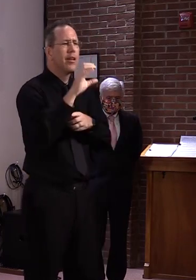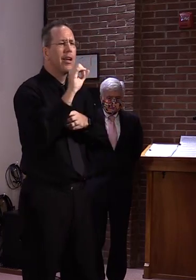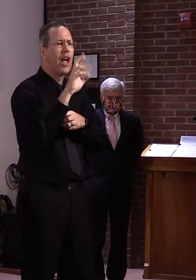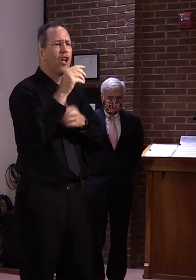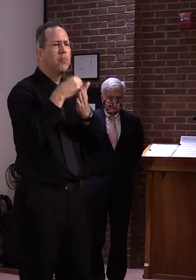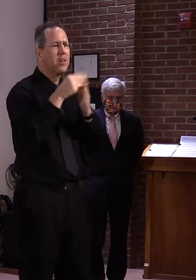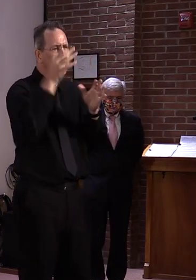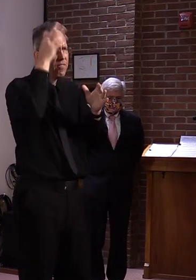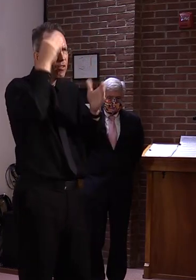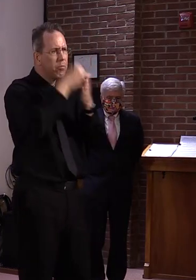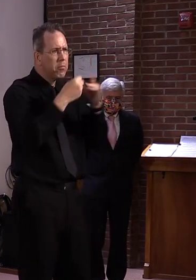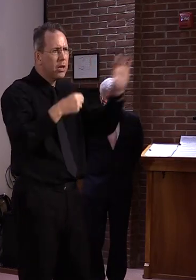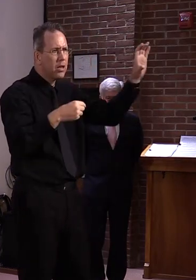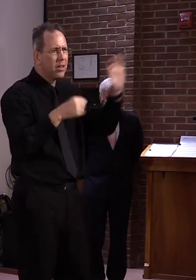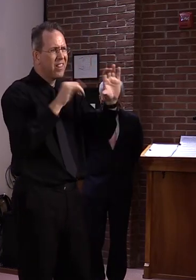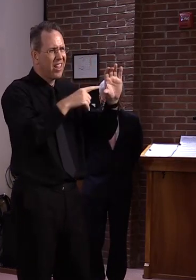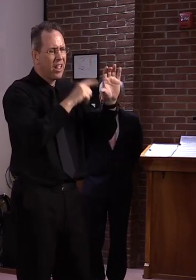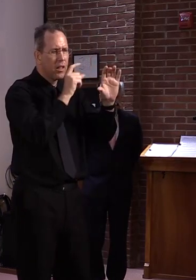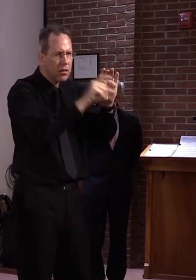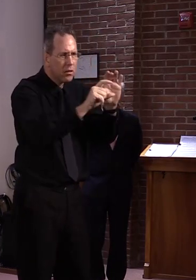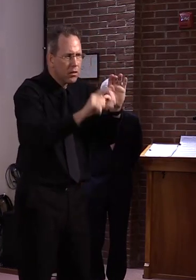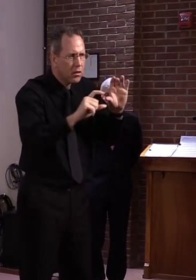legislature, and that's approximately $50 million.